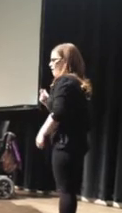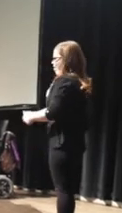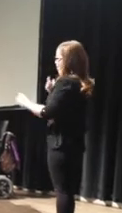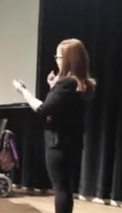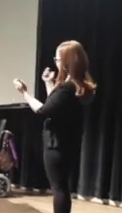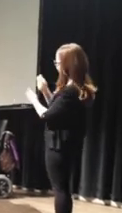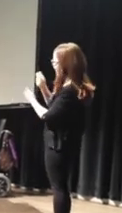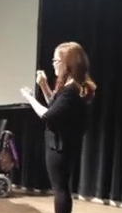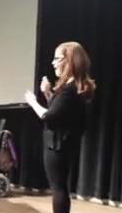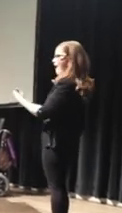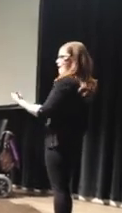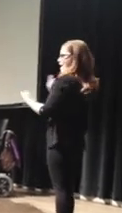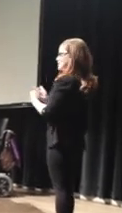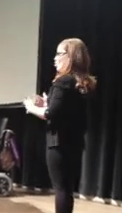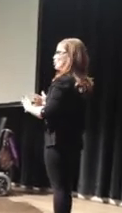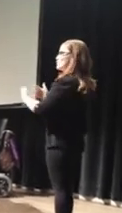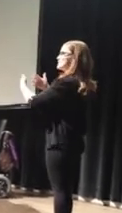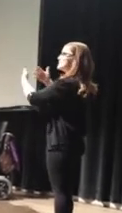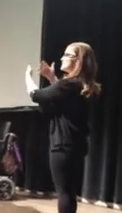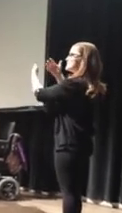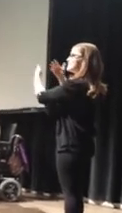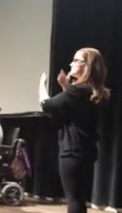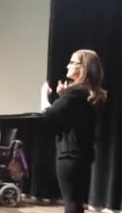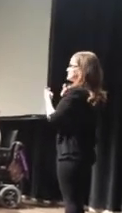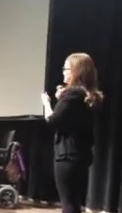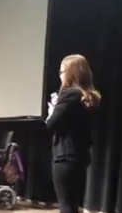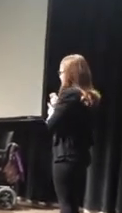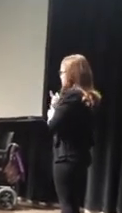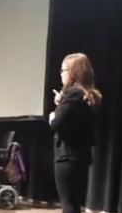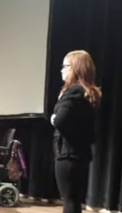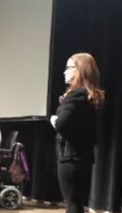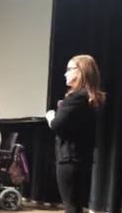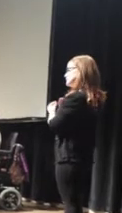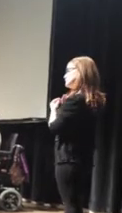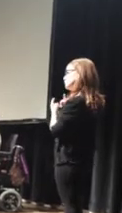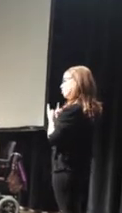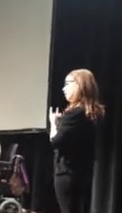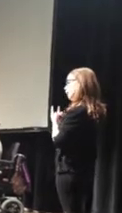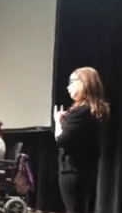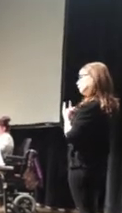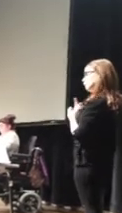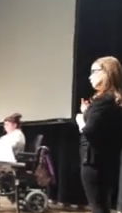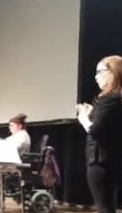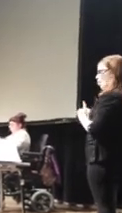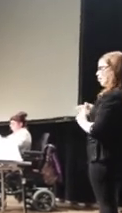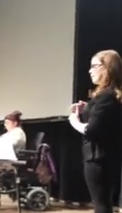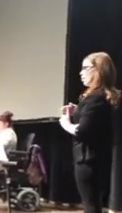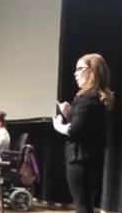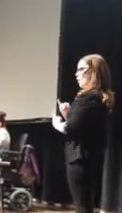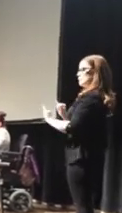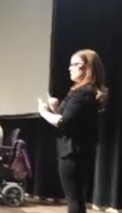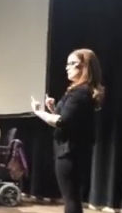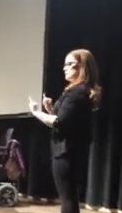laughed until the credits stream. She taught me stuff they called obscene.